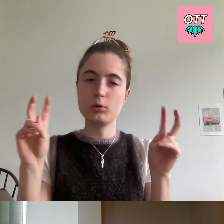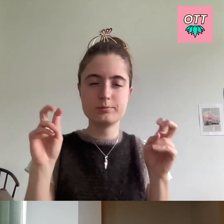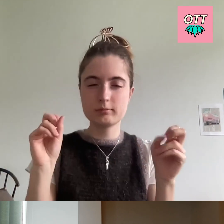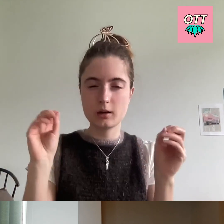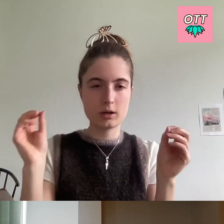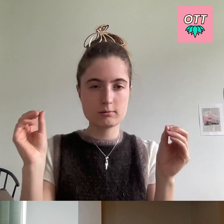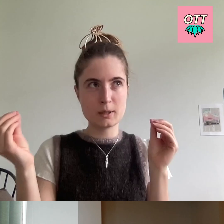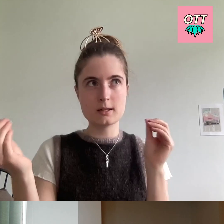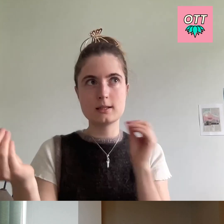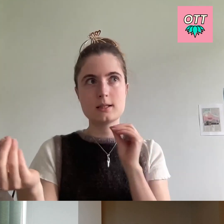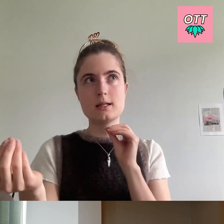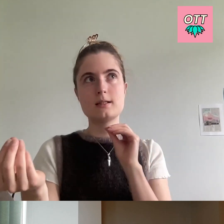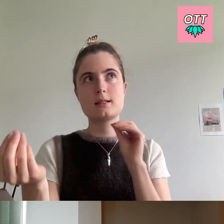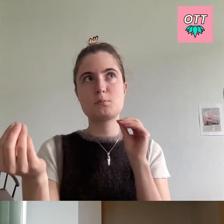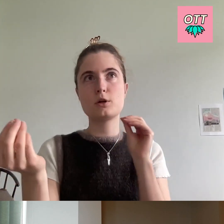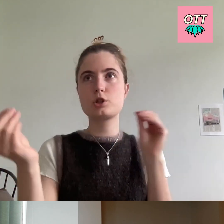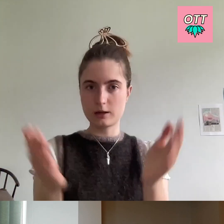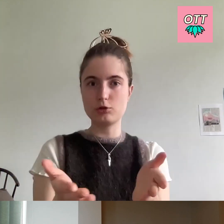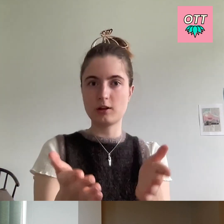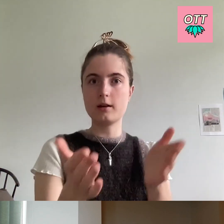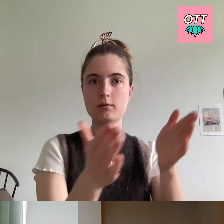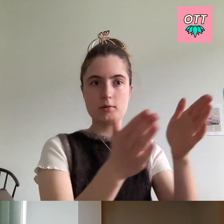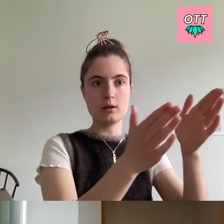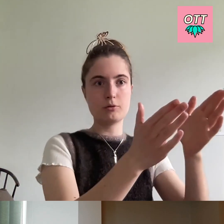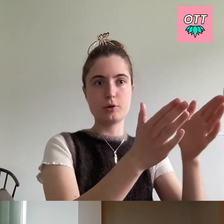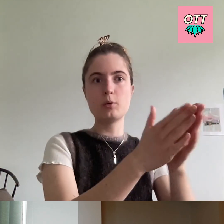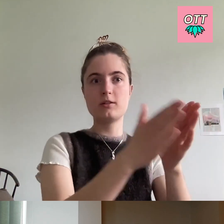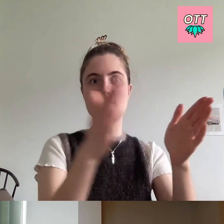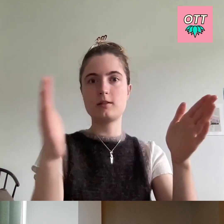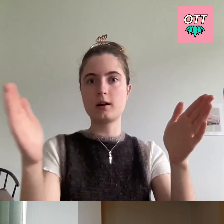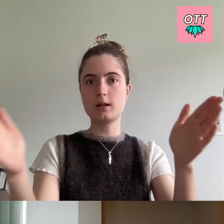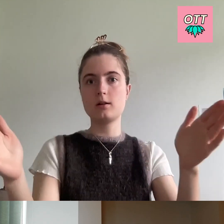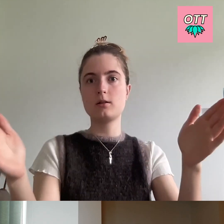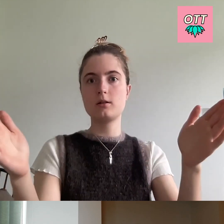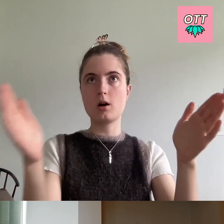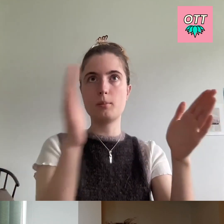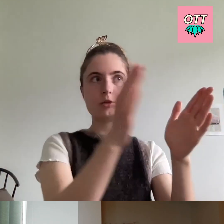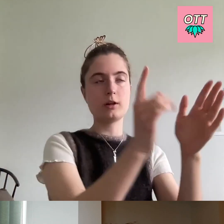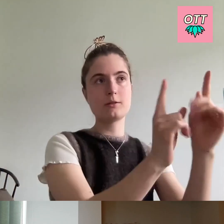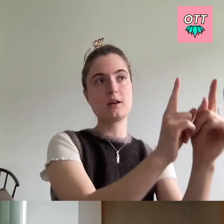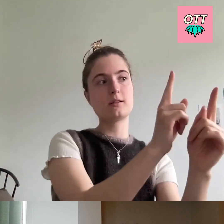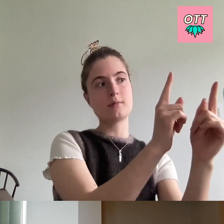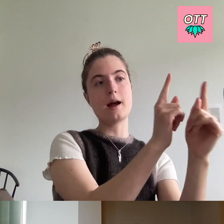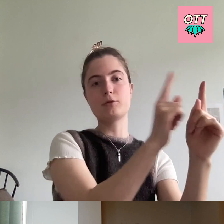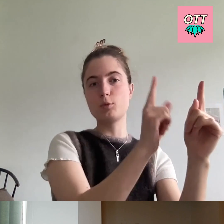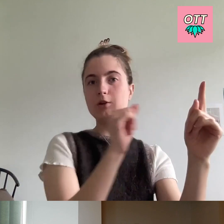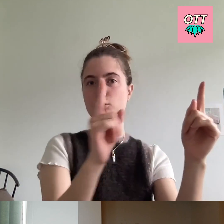hearing because it's much, as you said, the frequencies that I hear are much less because I have 22